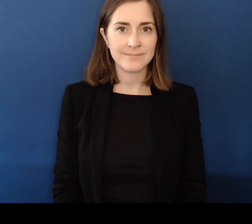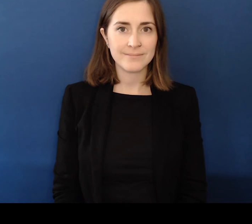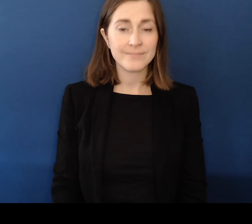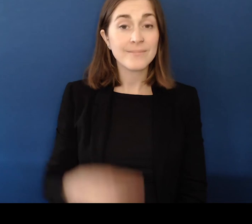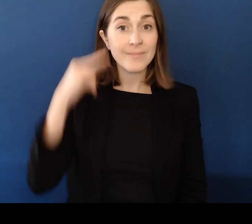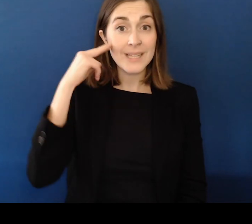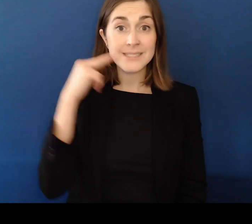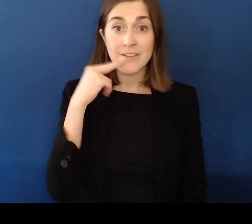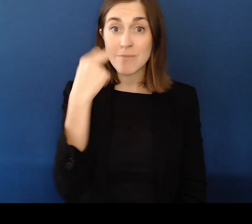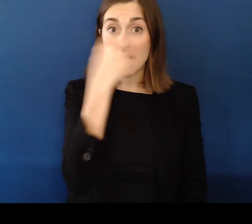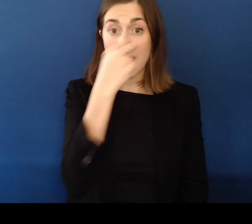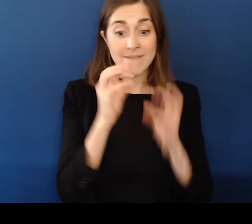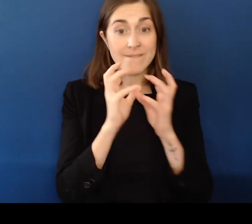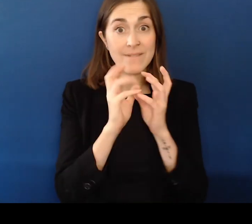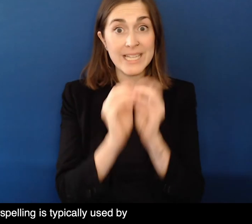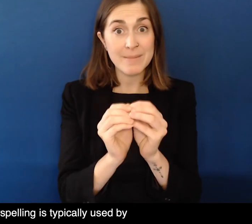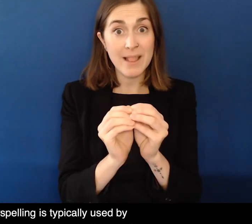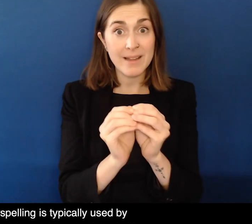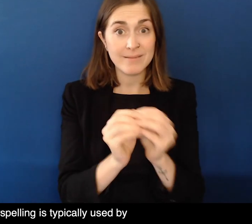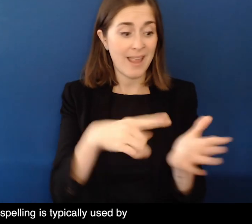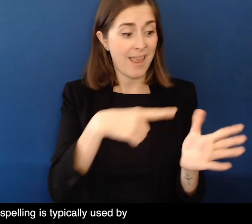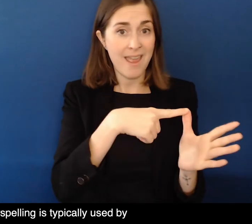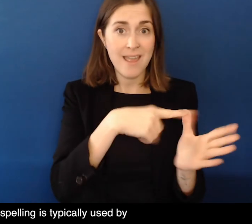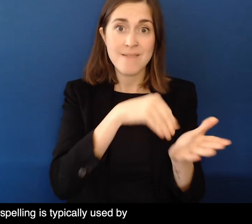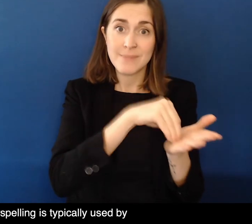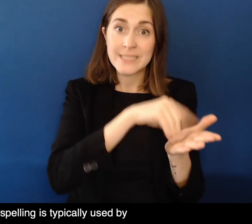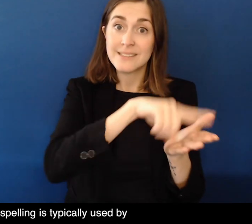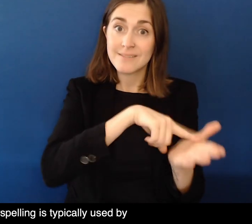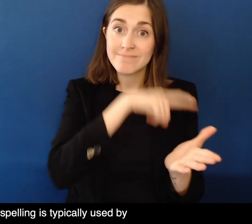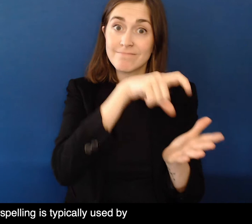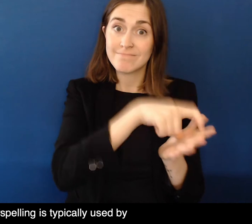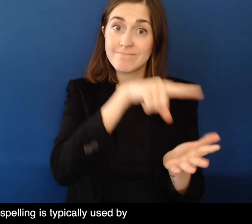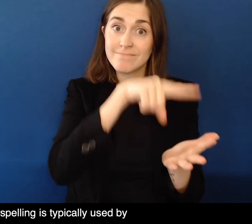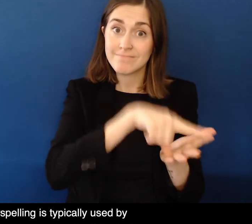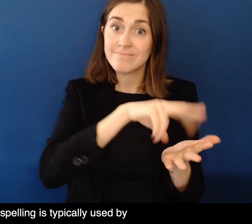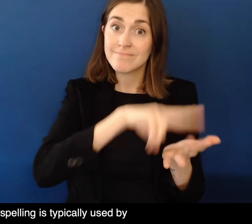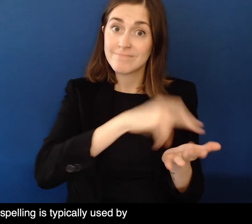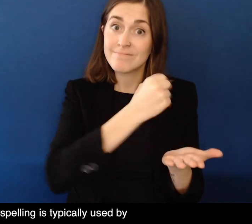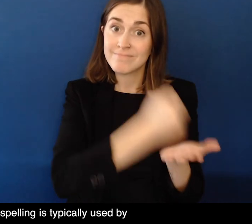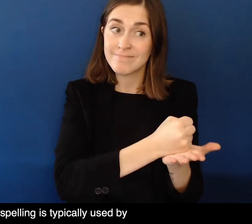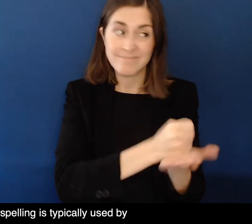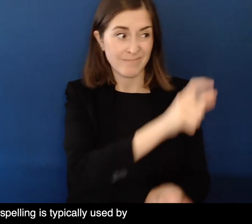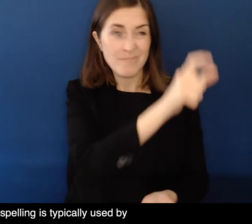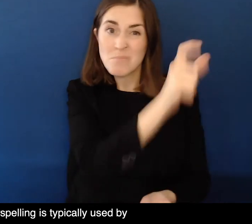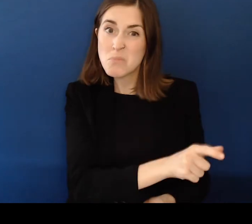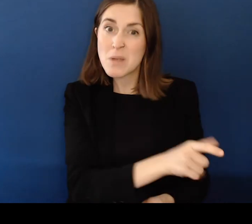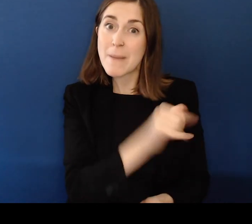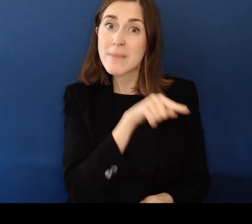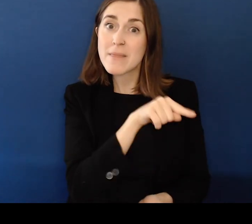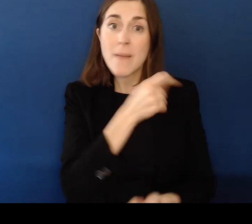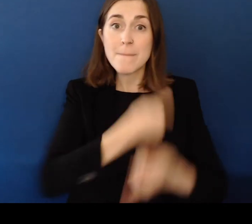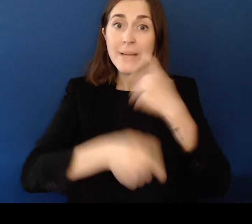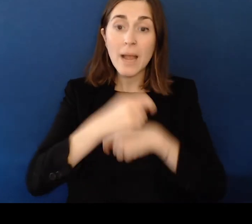manual alphabet appears on screen Deafblind fingerspelling is typically used By someone who loses vision and hearing later in life